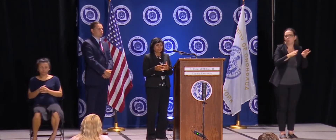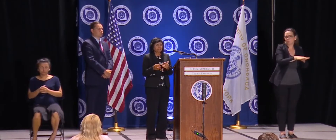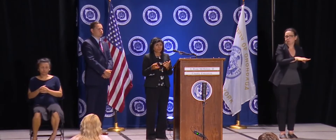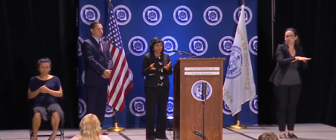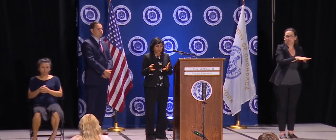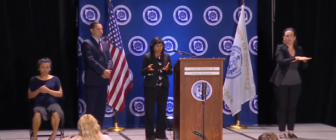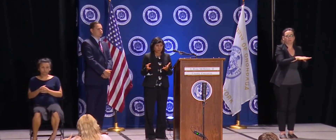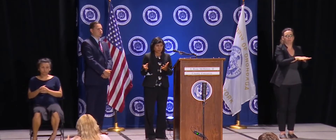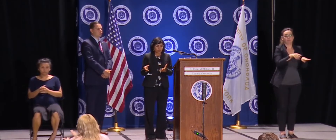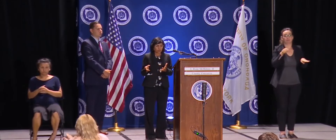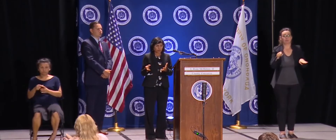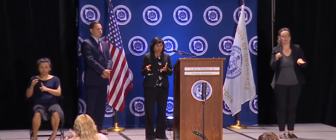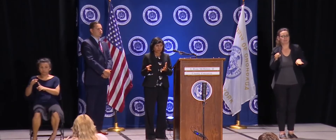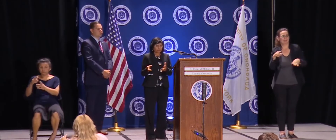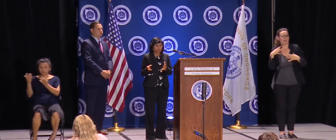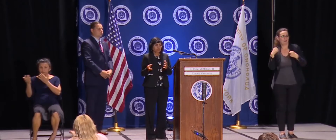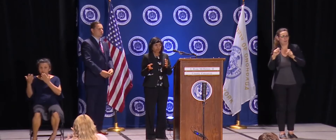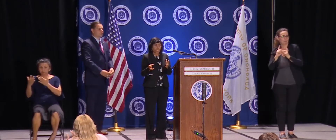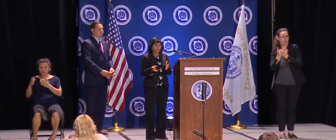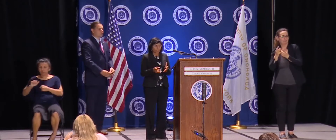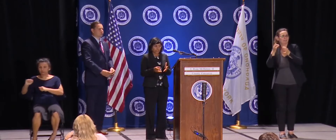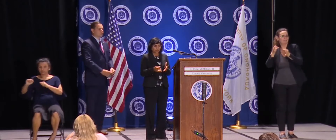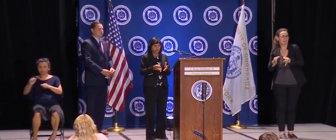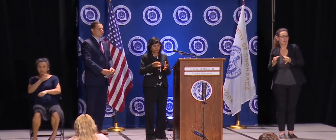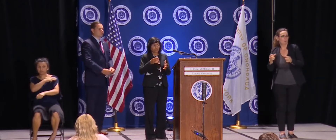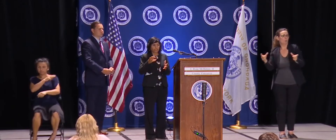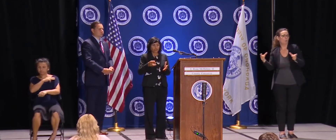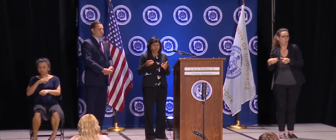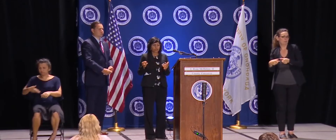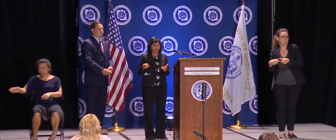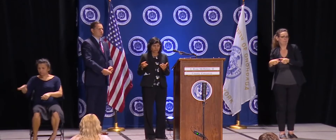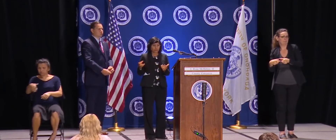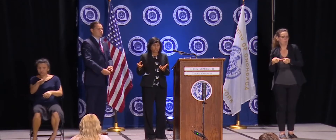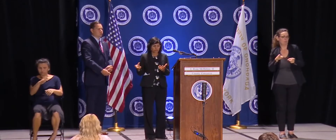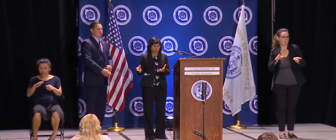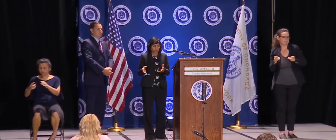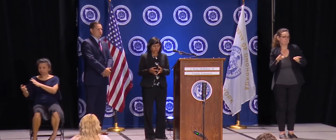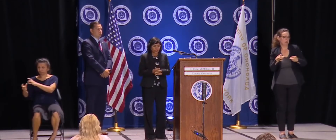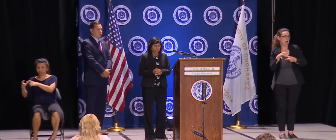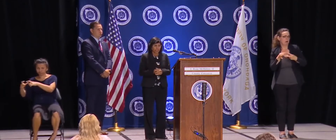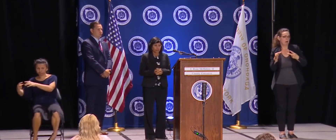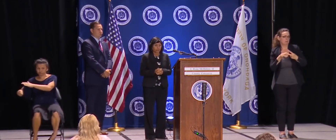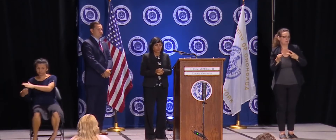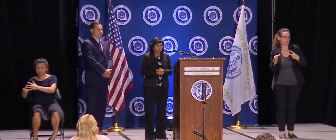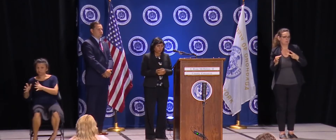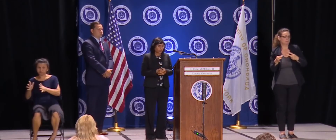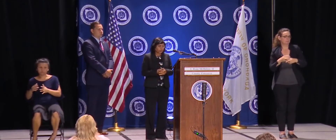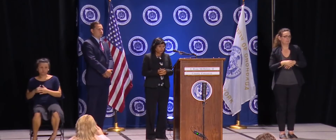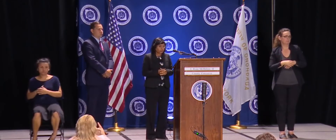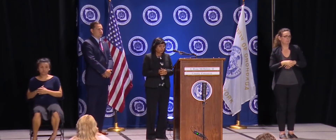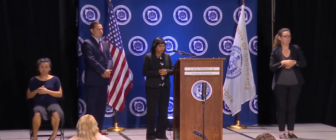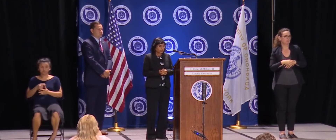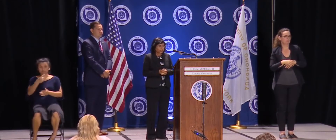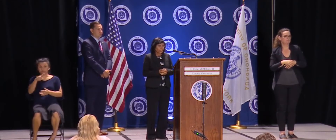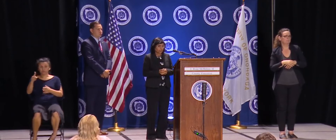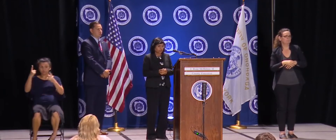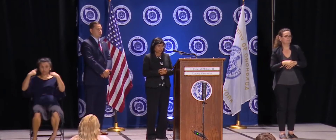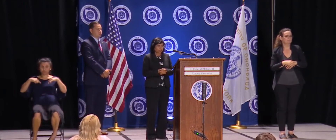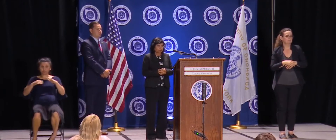That is up to the principal that if he or she wants to take further. But we will do,